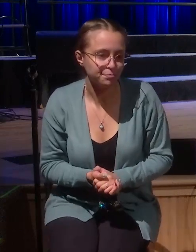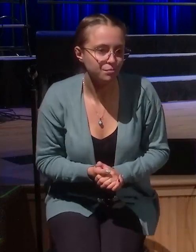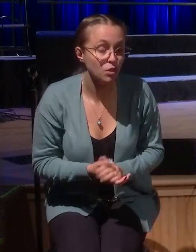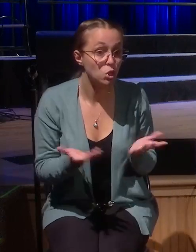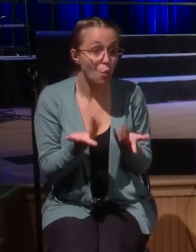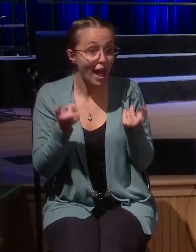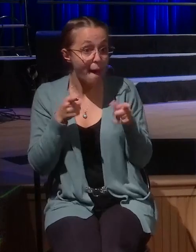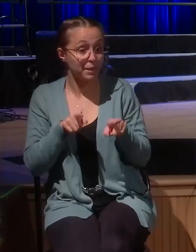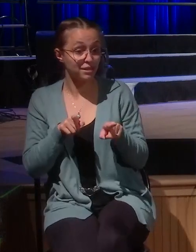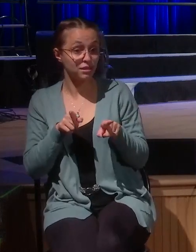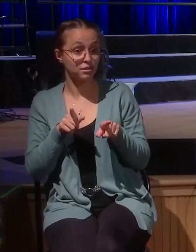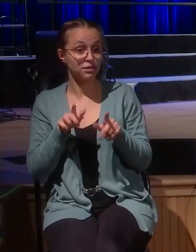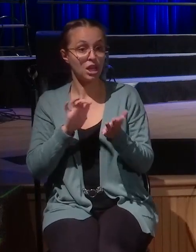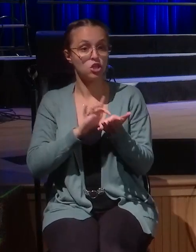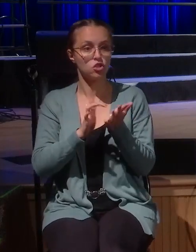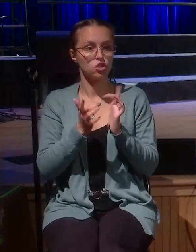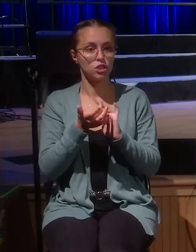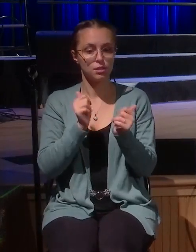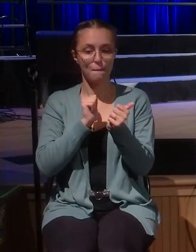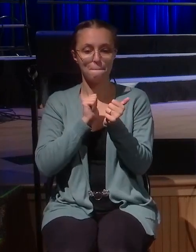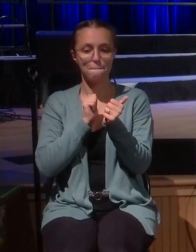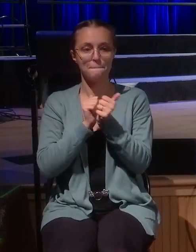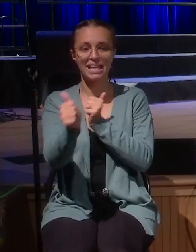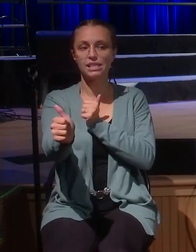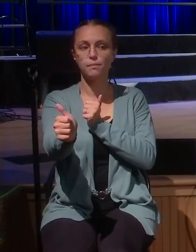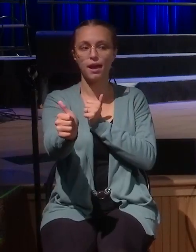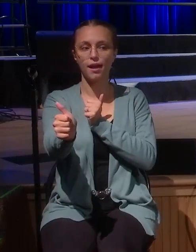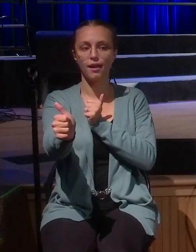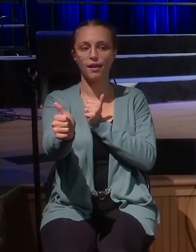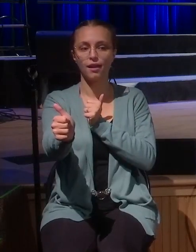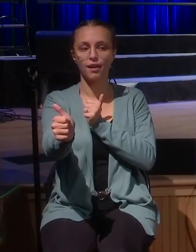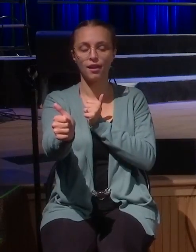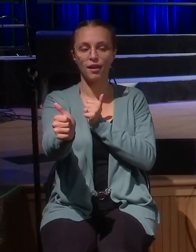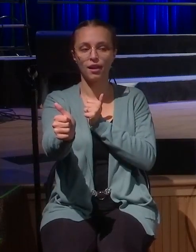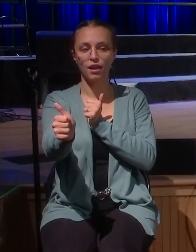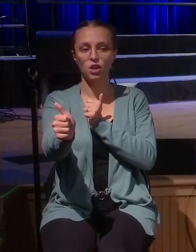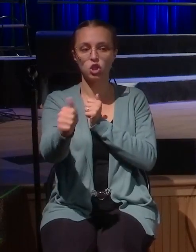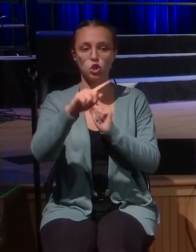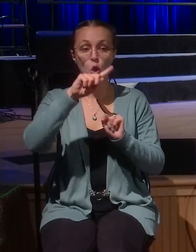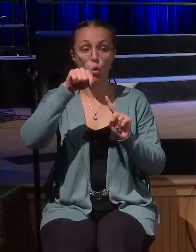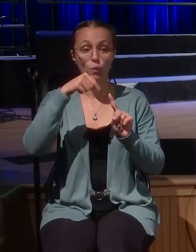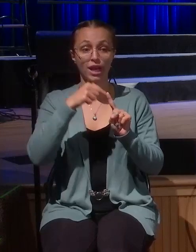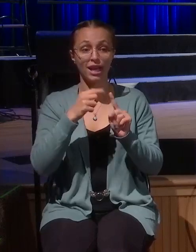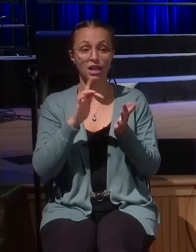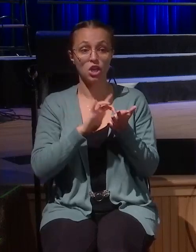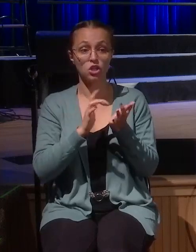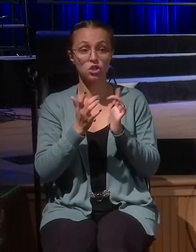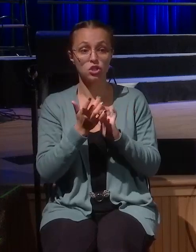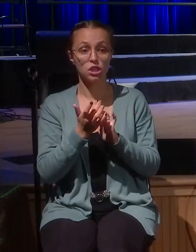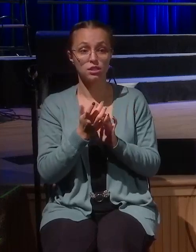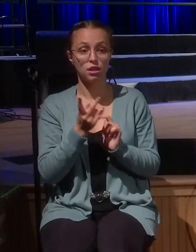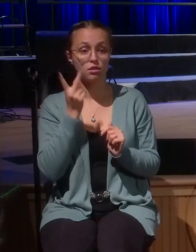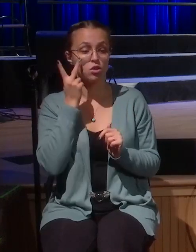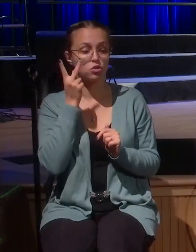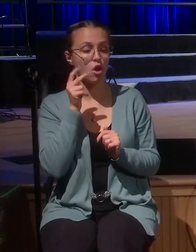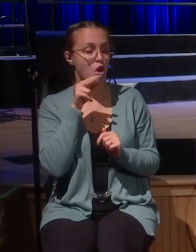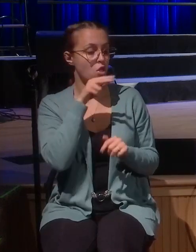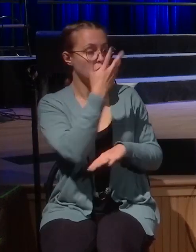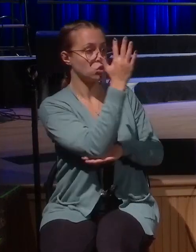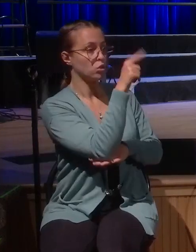Jesus passes by and here's what it says. When Jesus reached the spot, he looked up and said at him, Zacchaeus, come